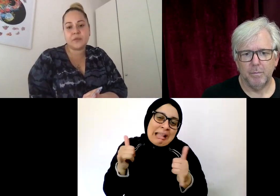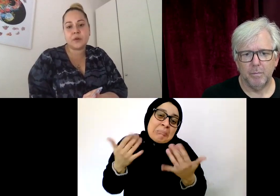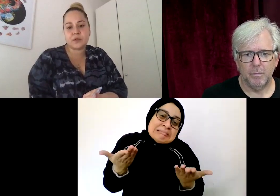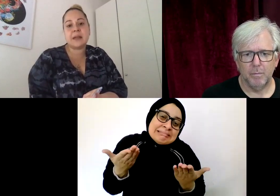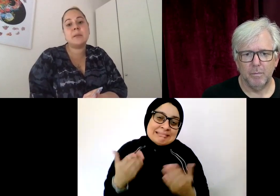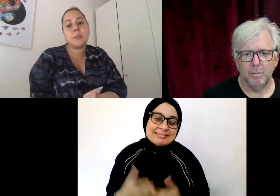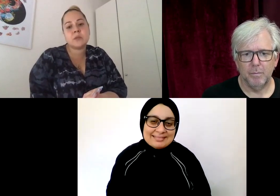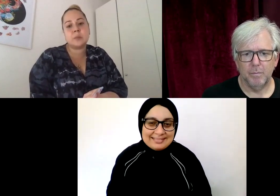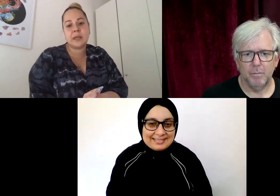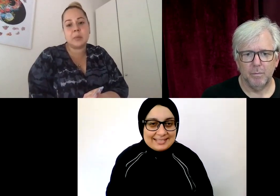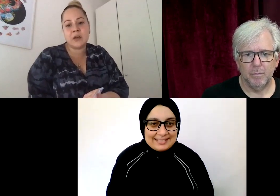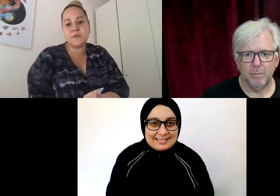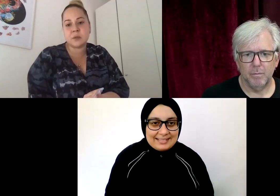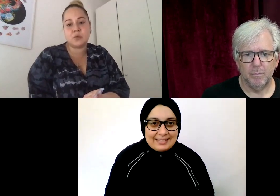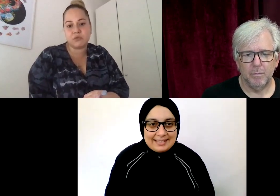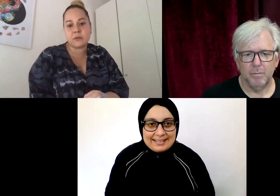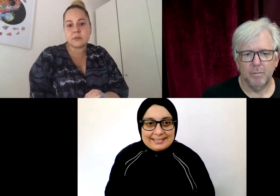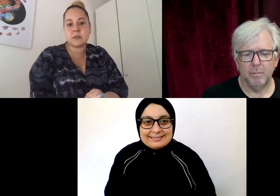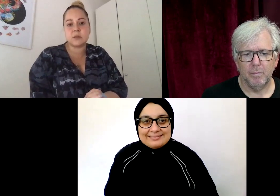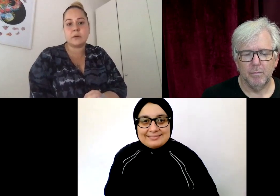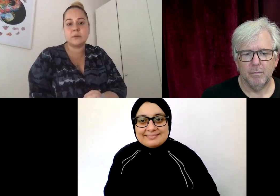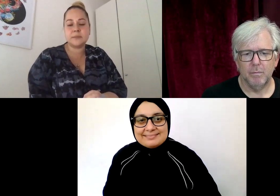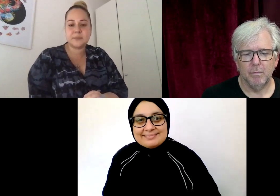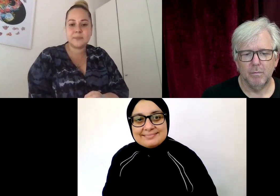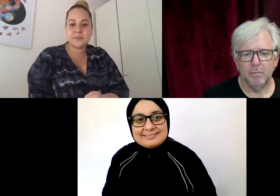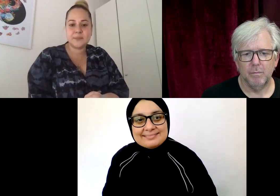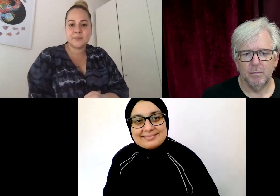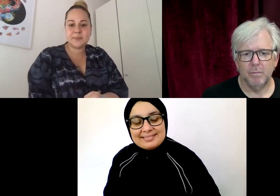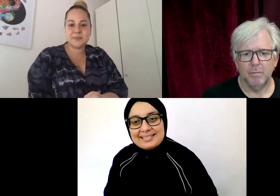will be focused on and possibly applying for some more grants as well.